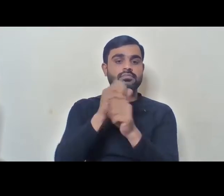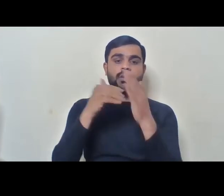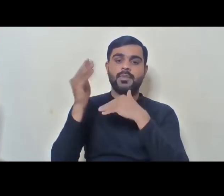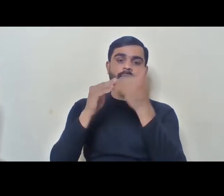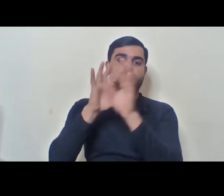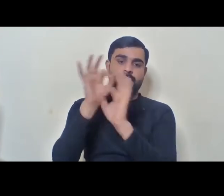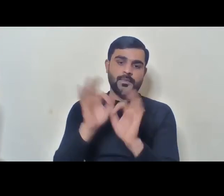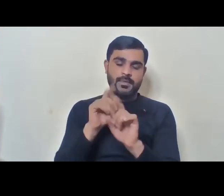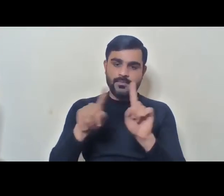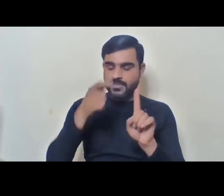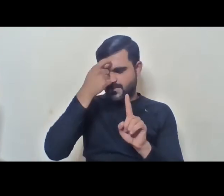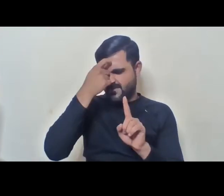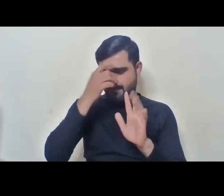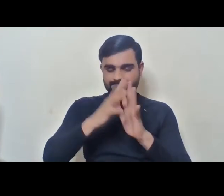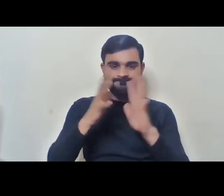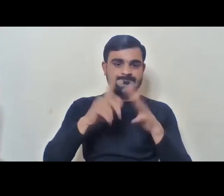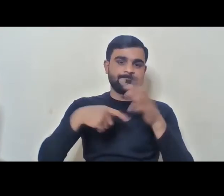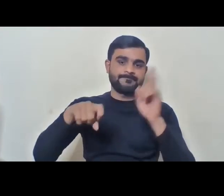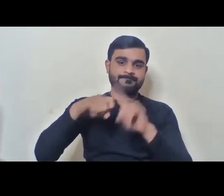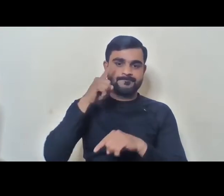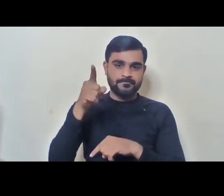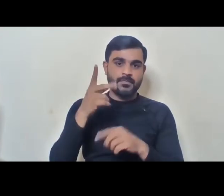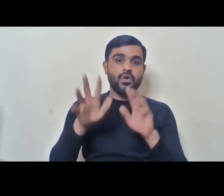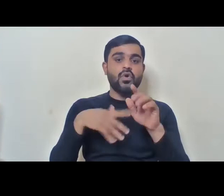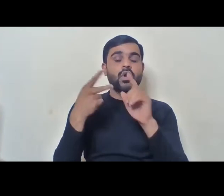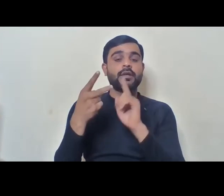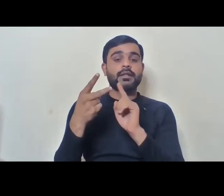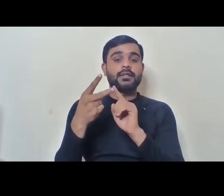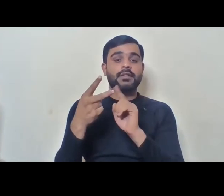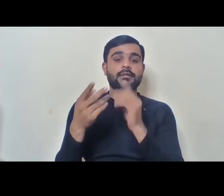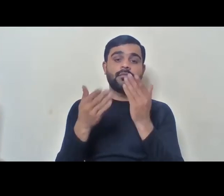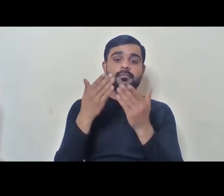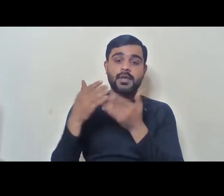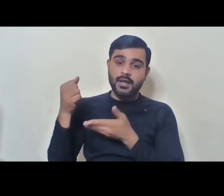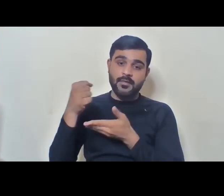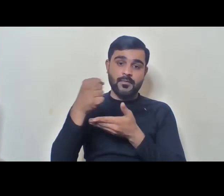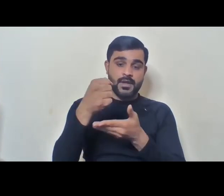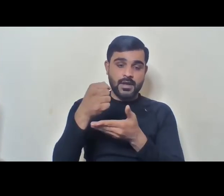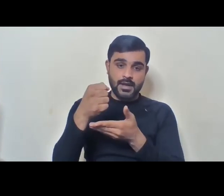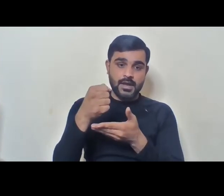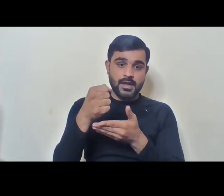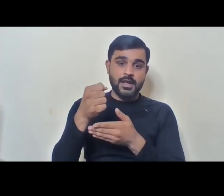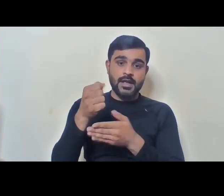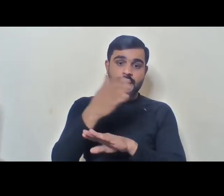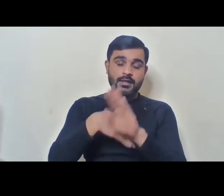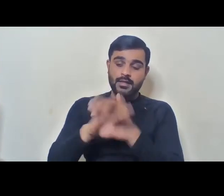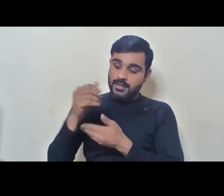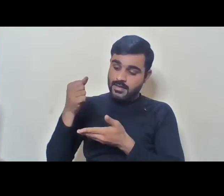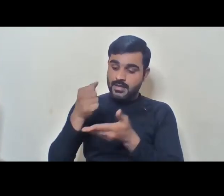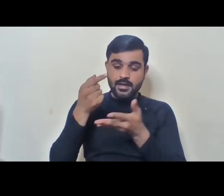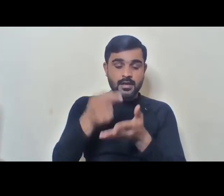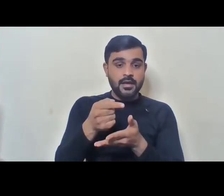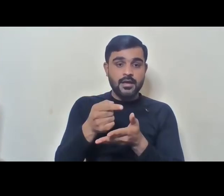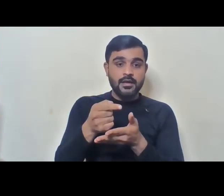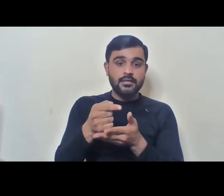This is the grave issue and even the budget has come from disability affairs division and it is not